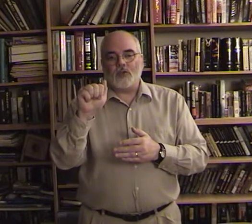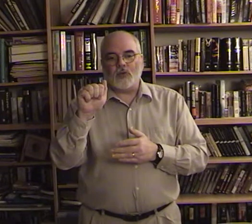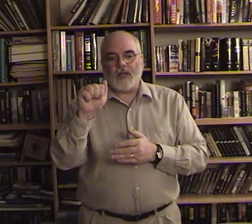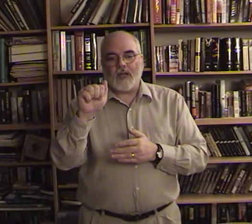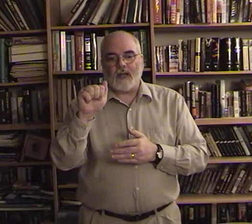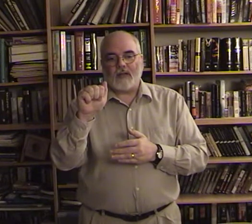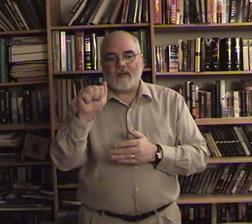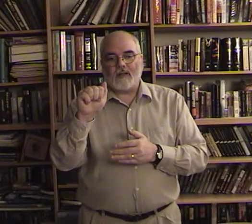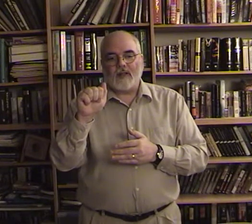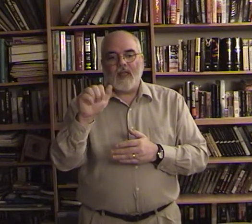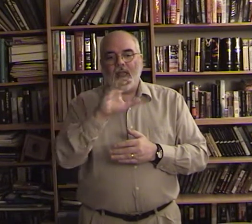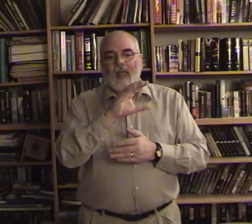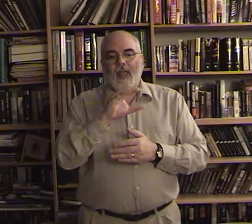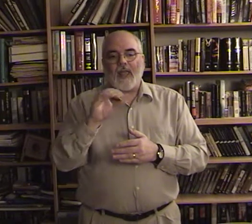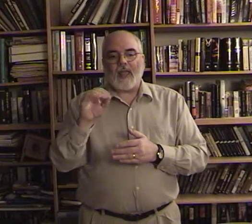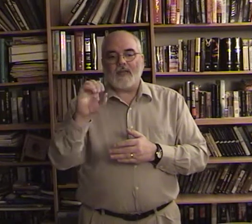judea and